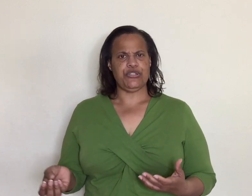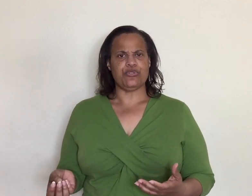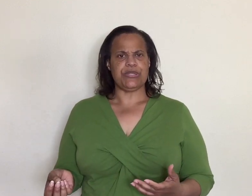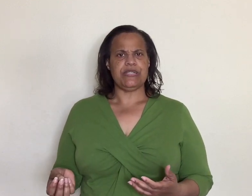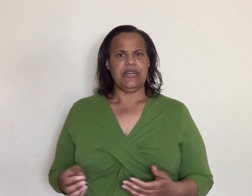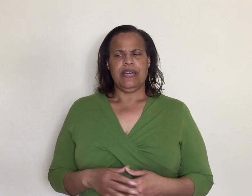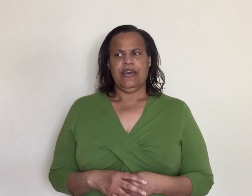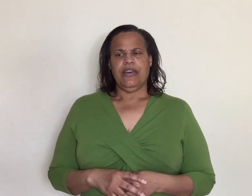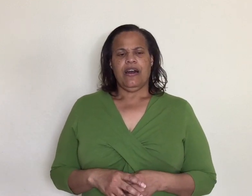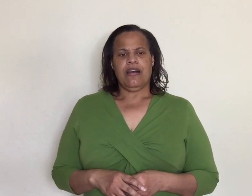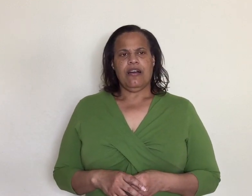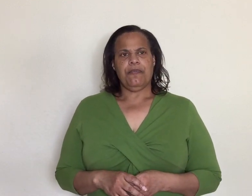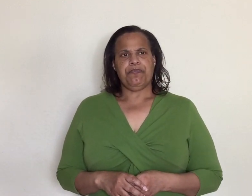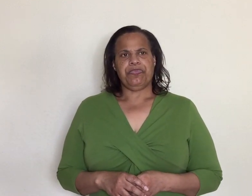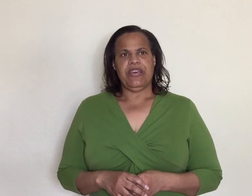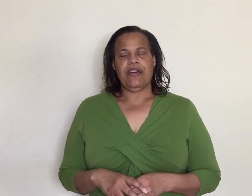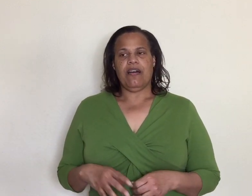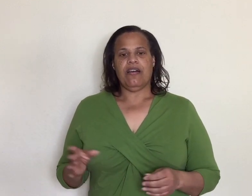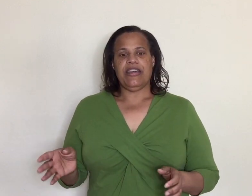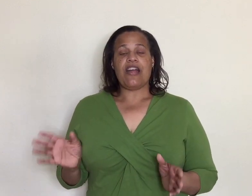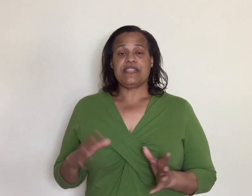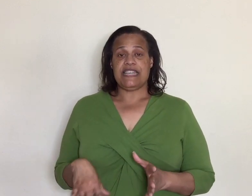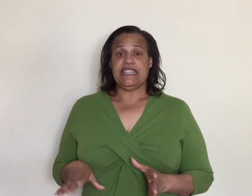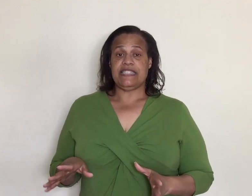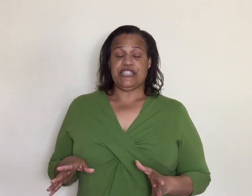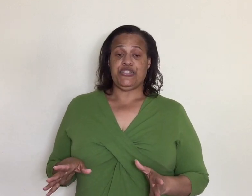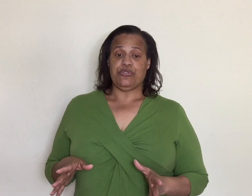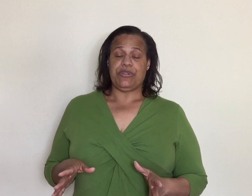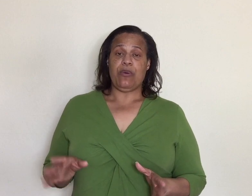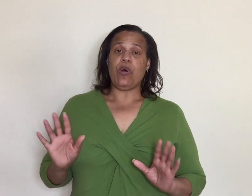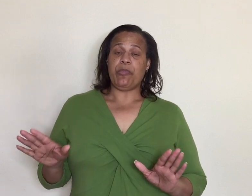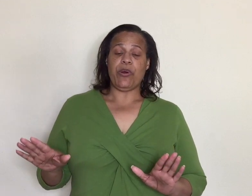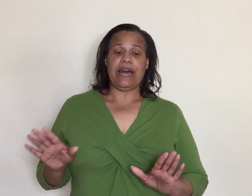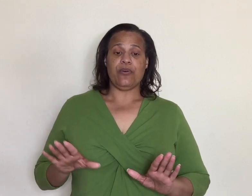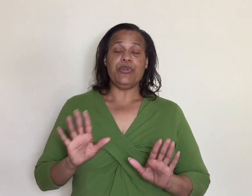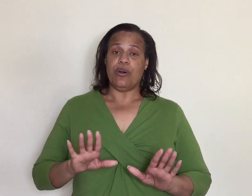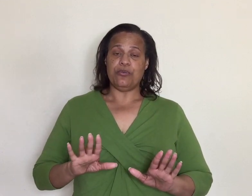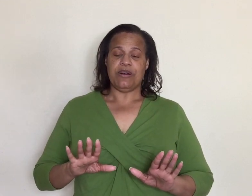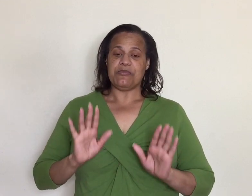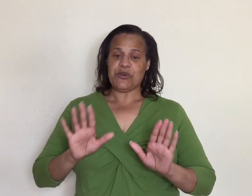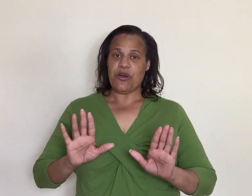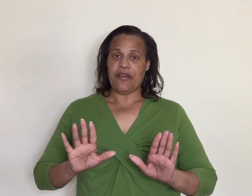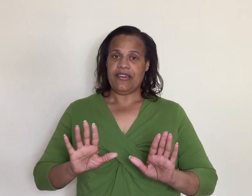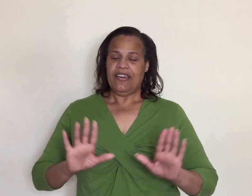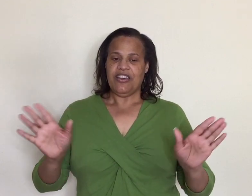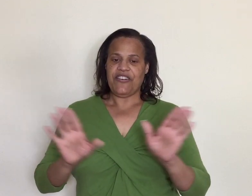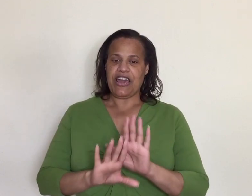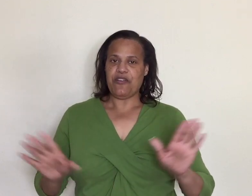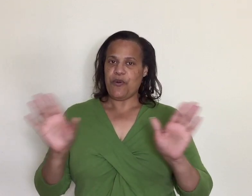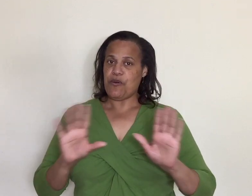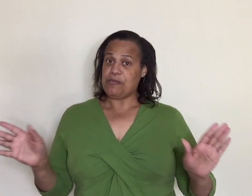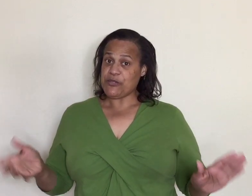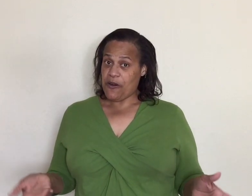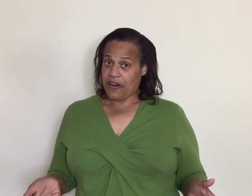children um in uh in our state of six children at one point i don't know i'm sorry if i got it wrong i'm sorry